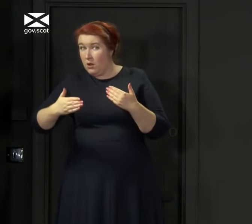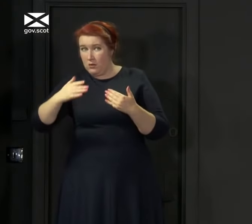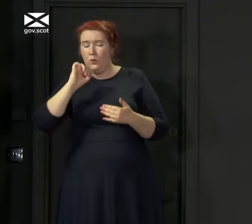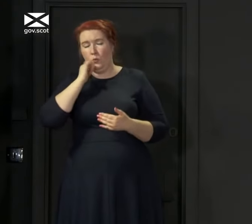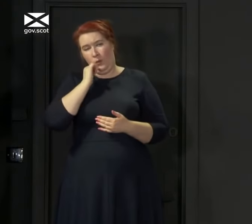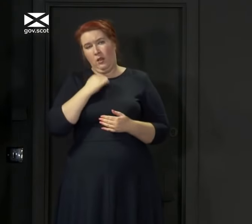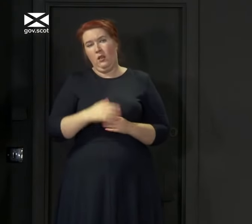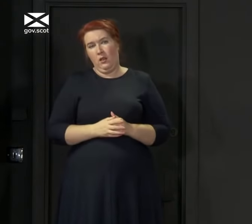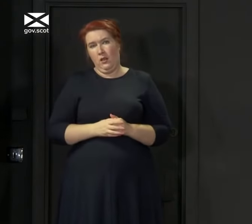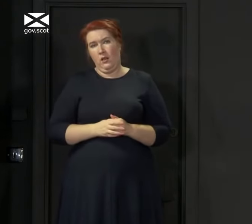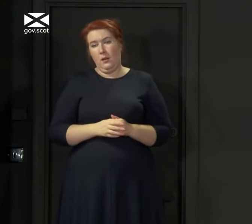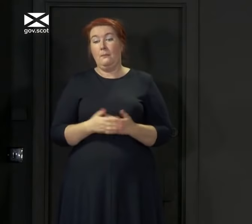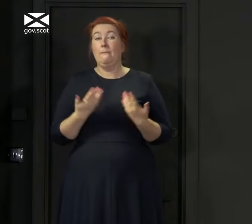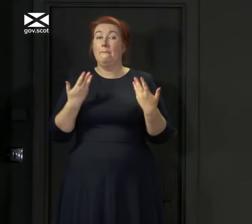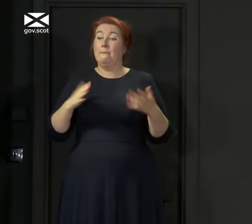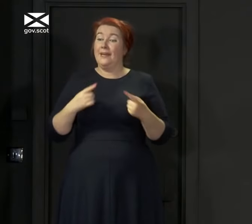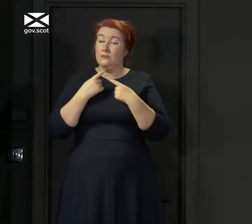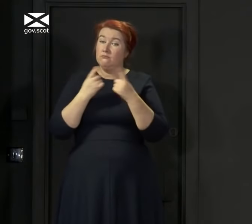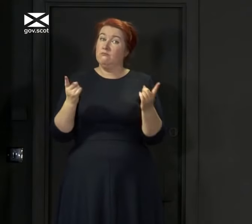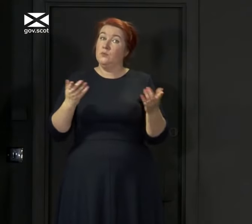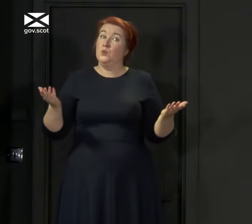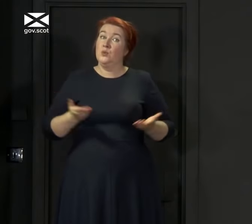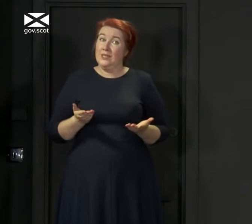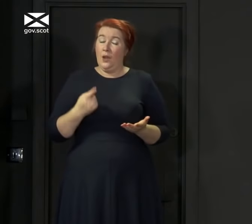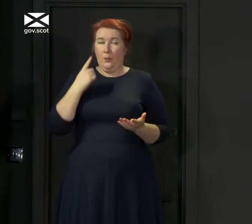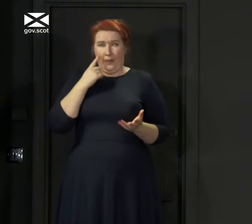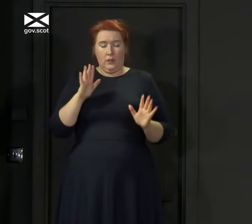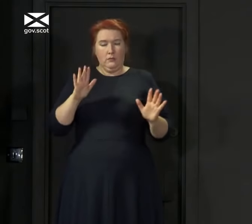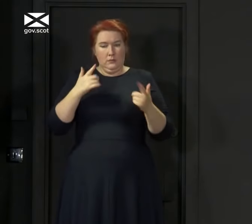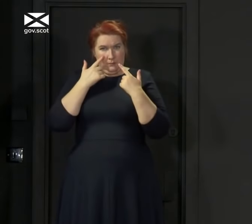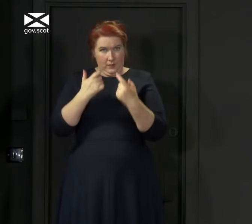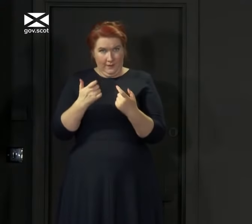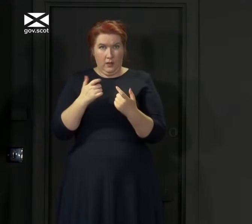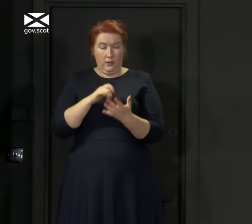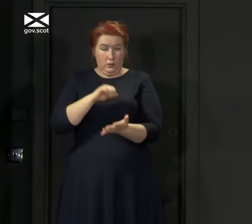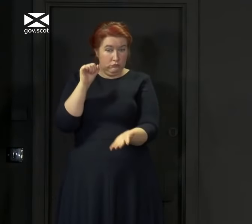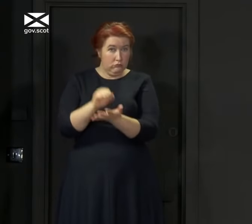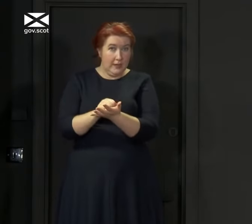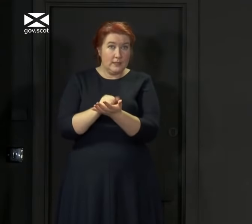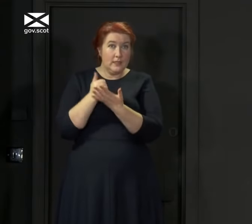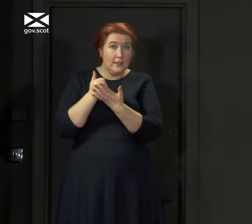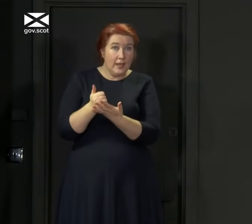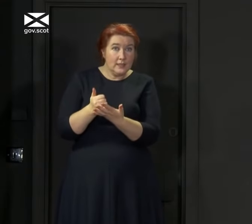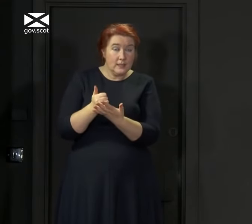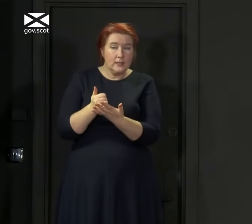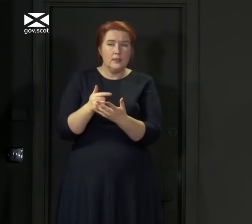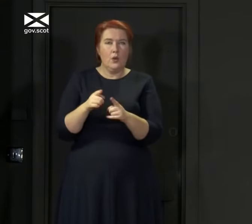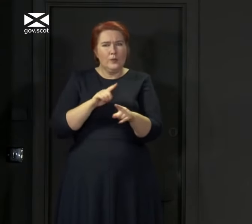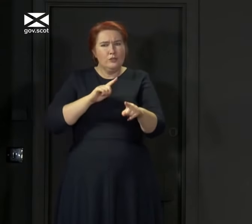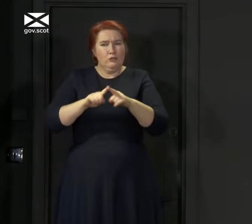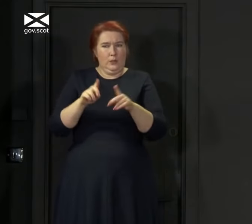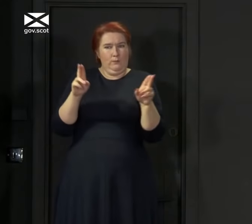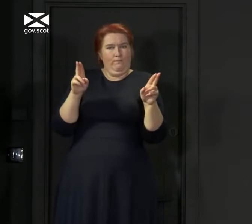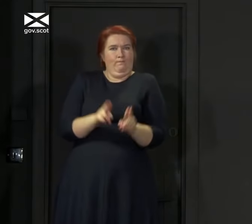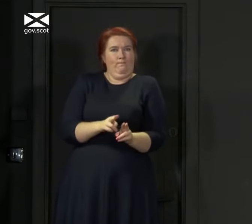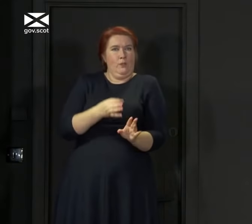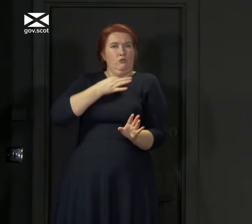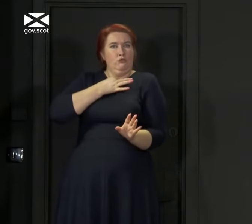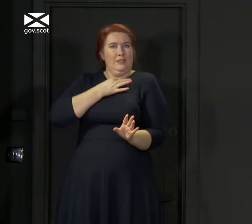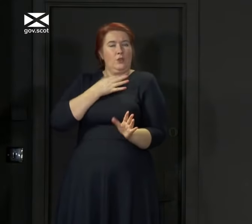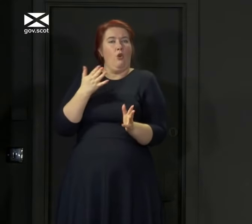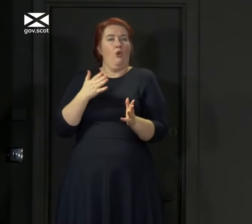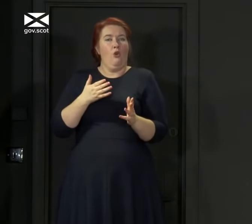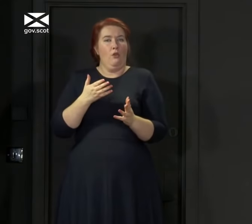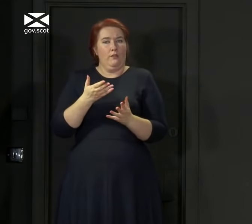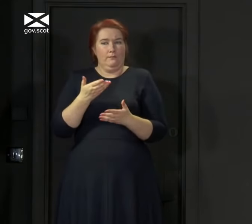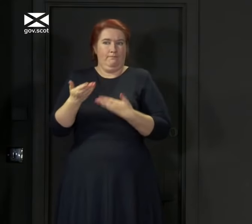what we've announced today, we think is precautionary, it's right, and it's based on trying to minimise those risks of transmission.